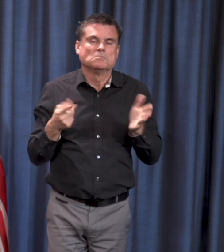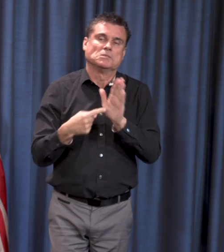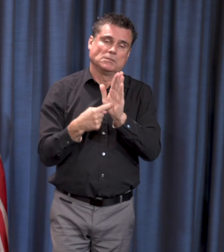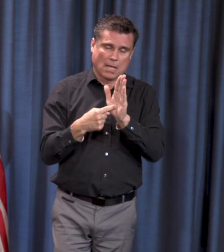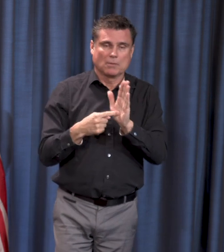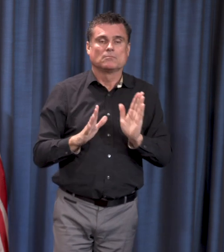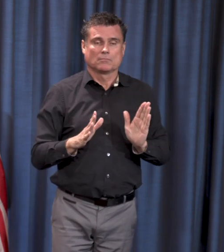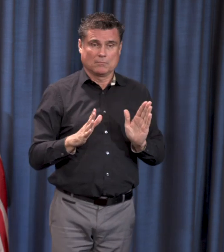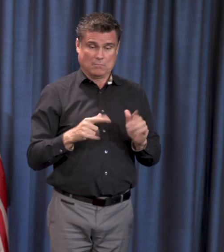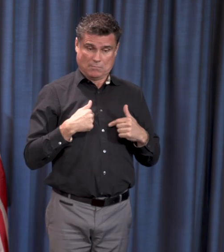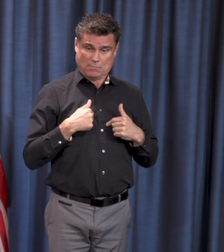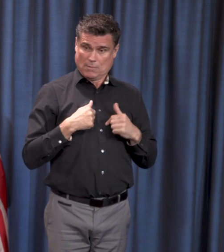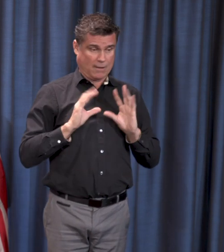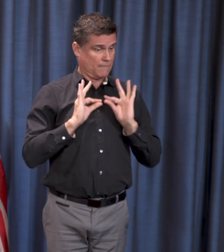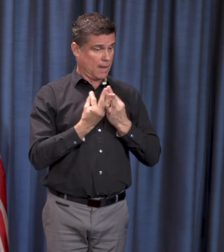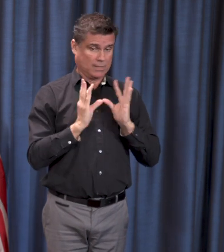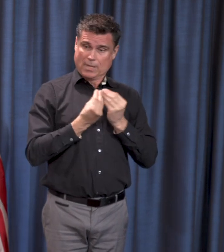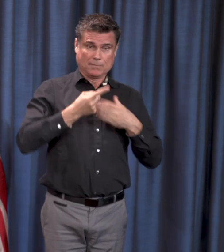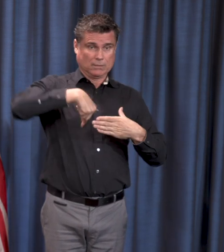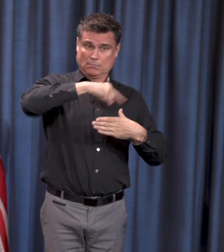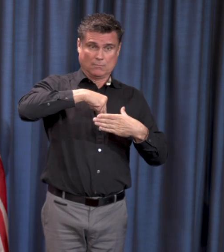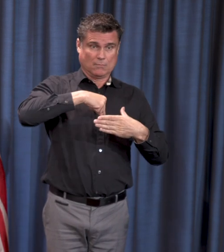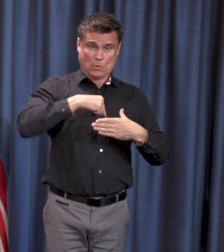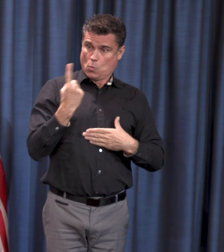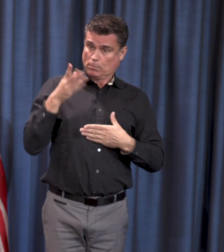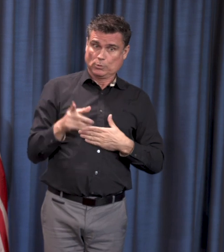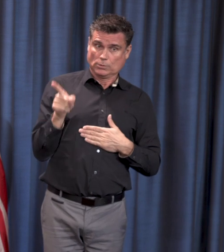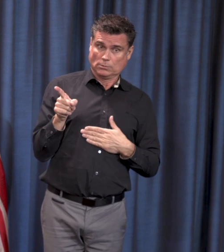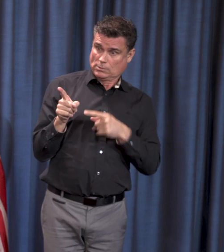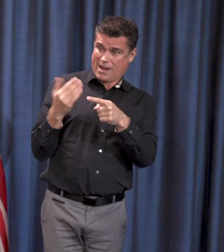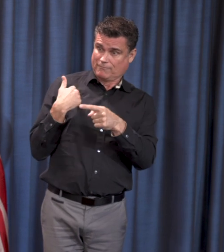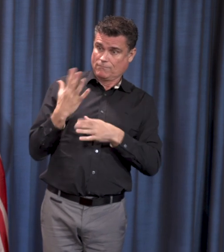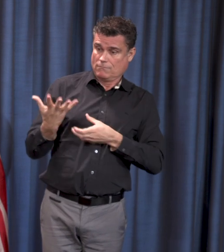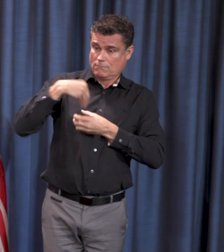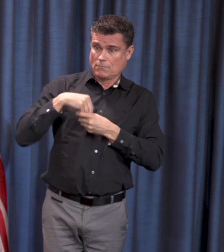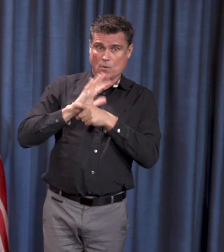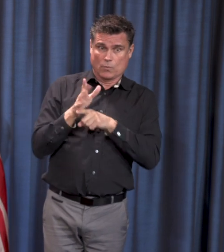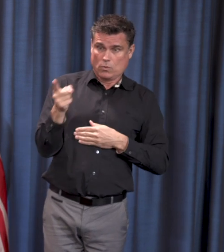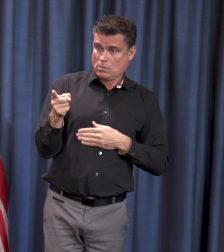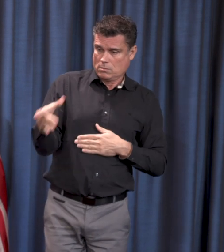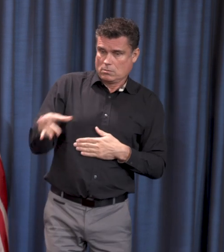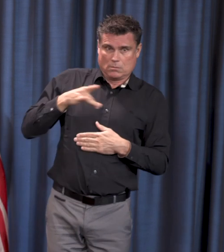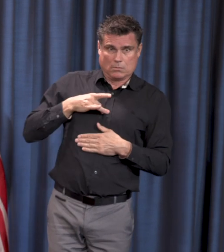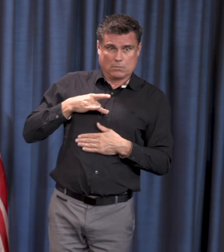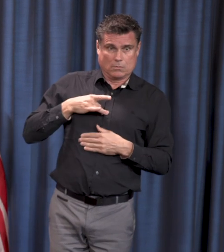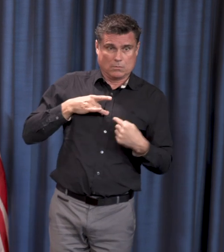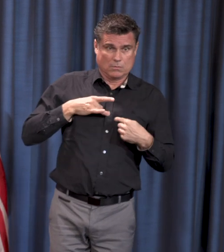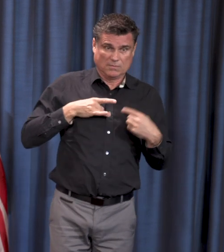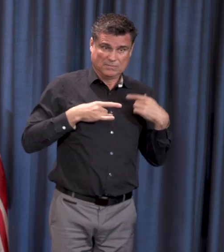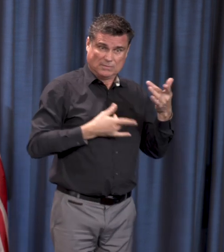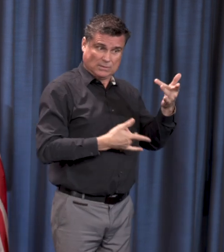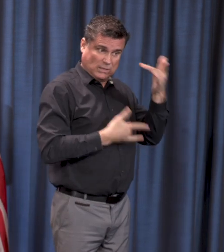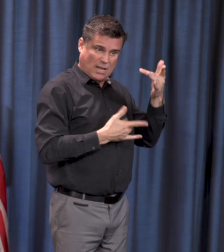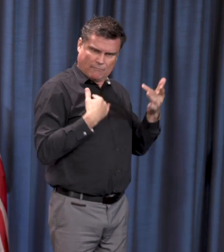family has tested positive and I develop similar symptoms and able to be managed at home, we don't necessarily need to test